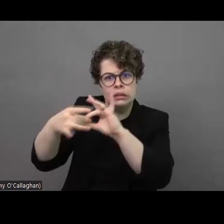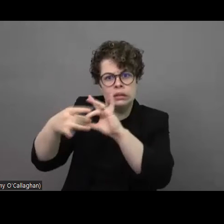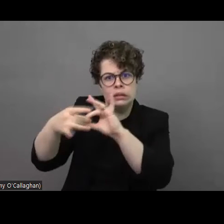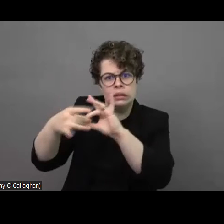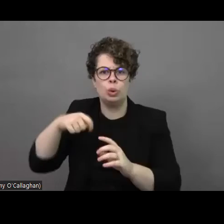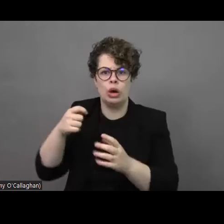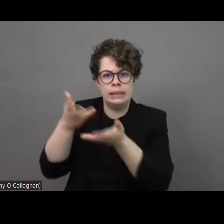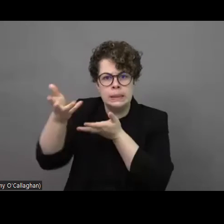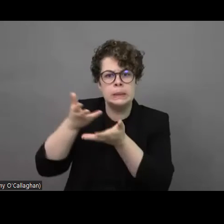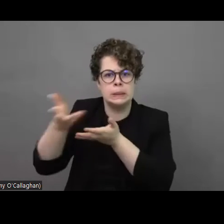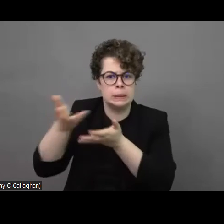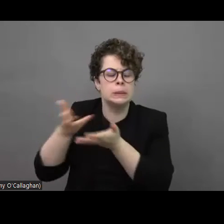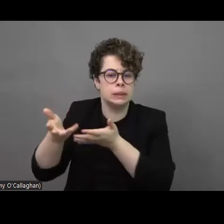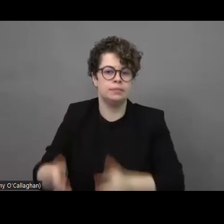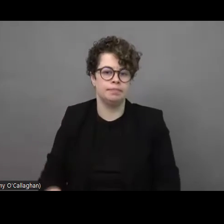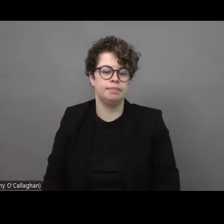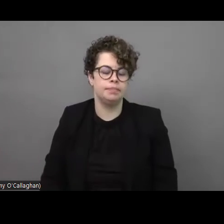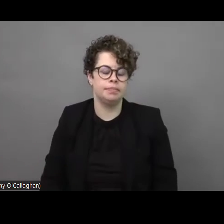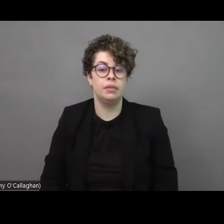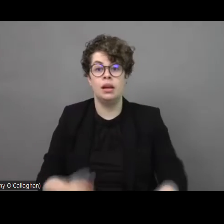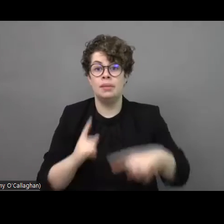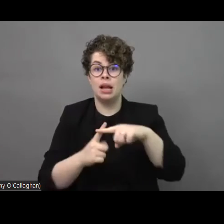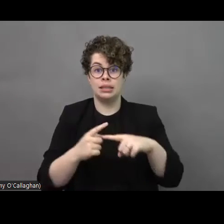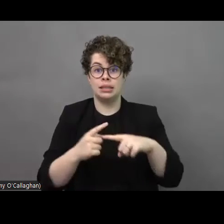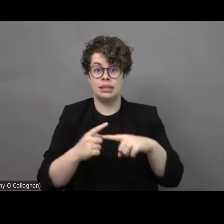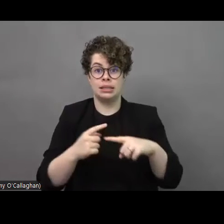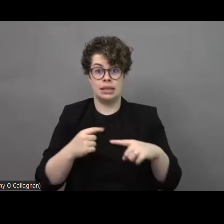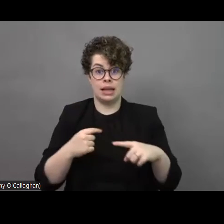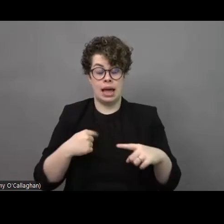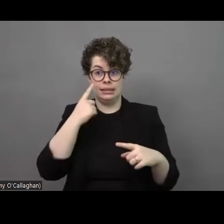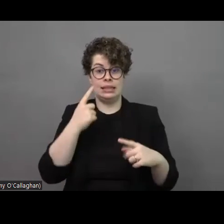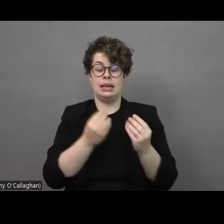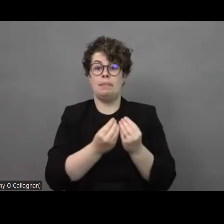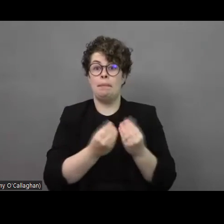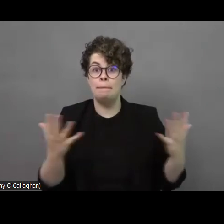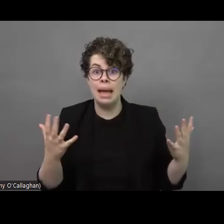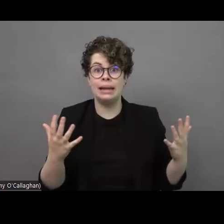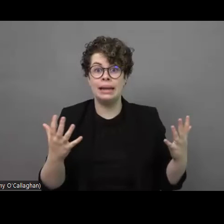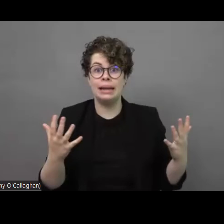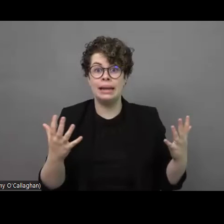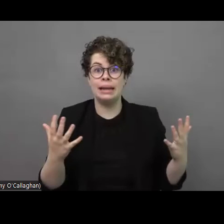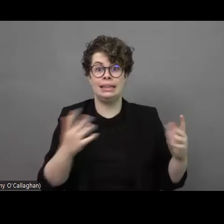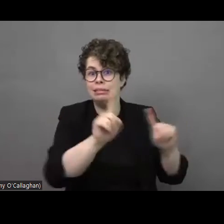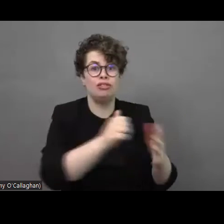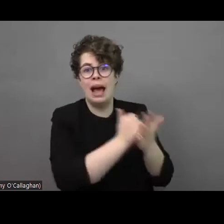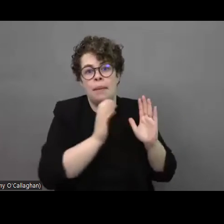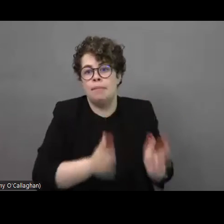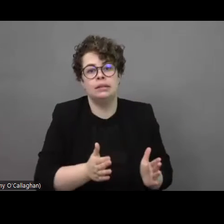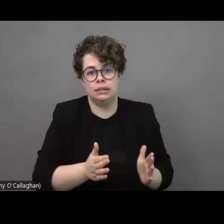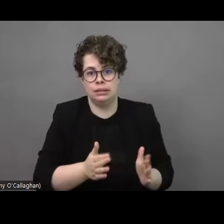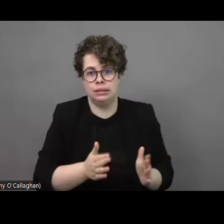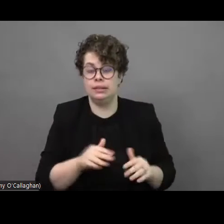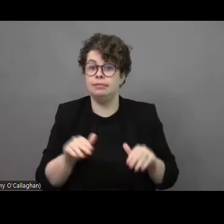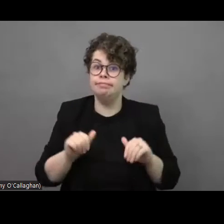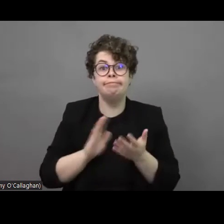Ukraine and I think that all kind of help and support is very needed the help and support